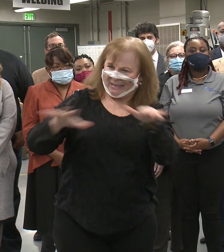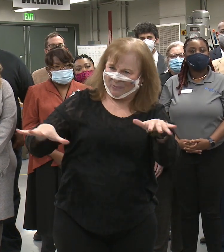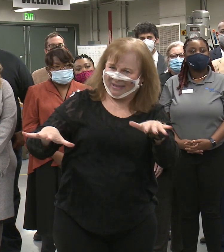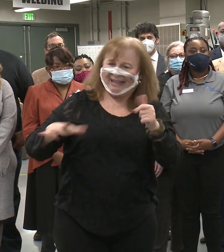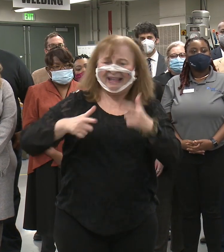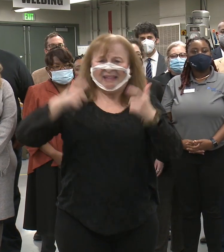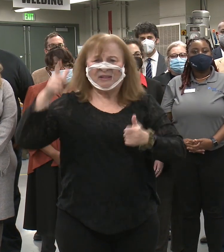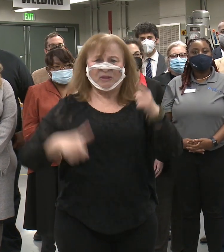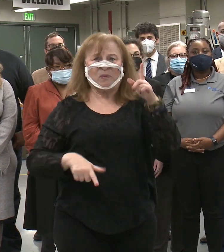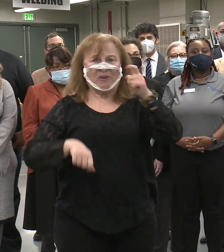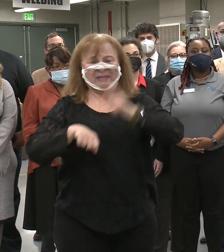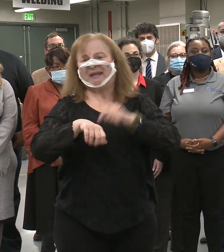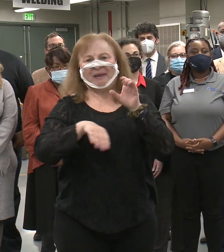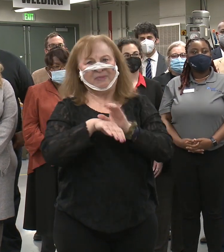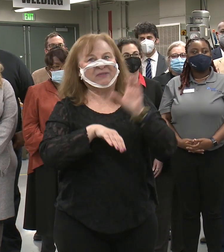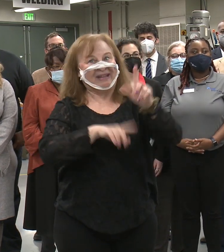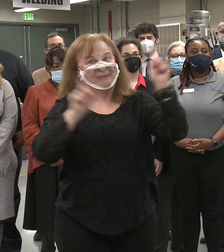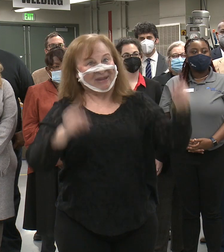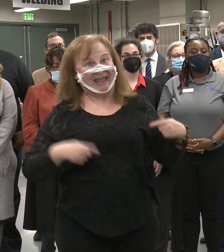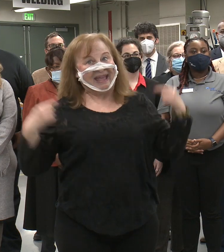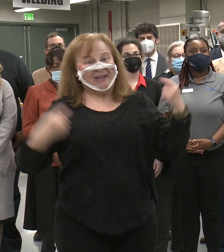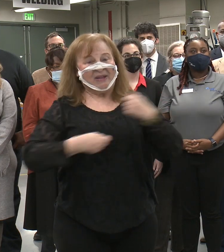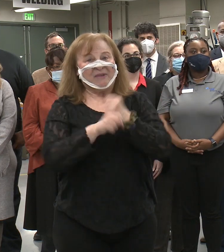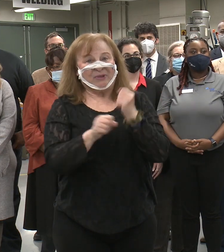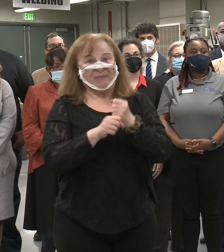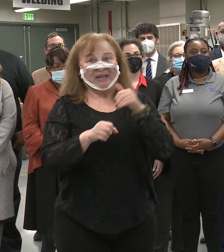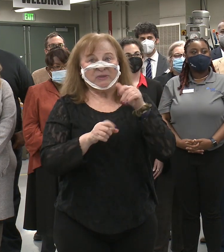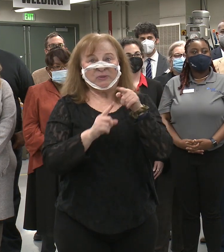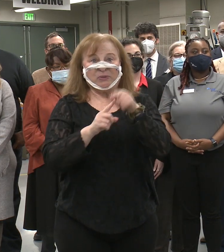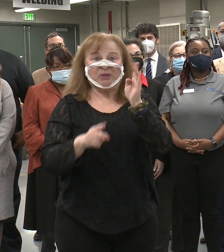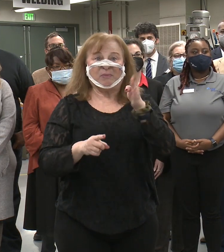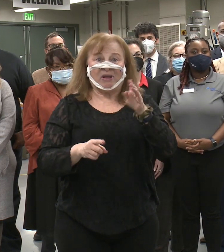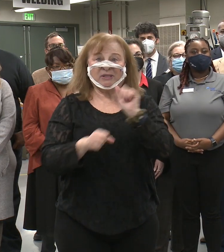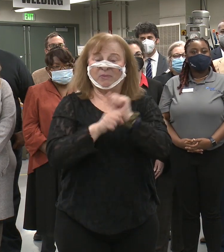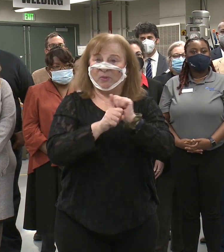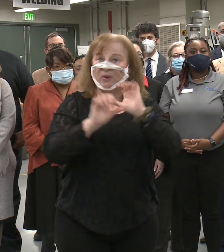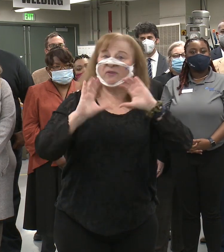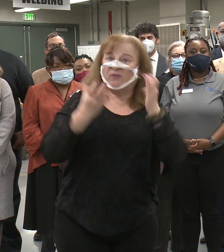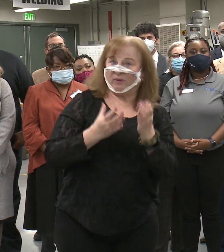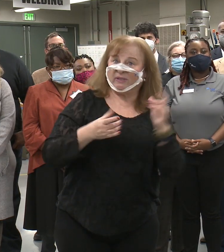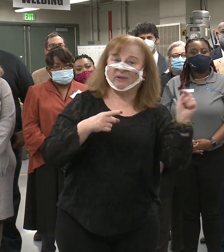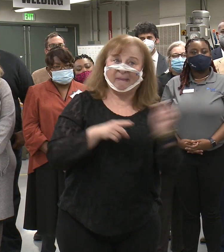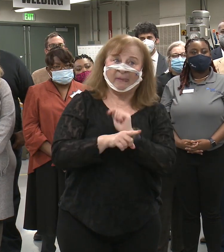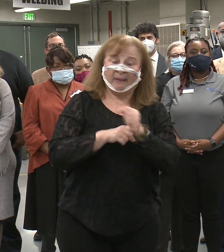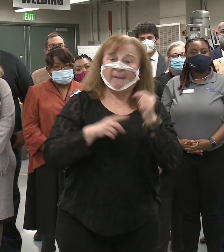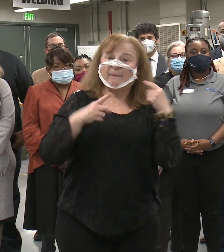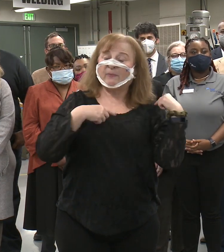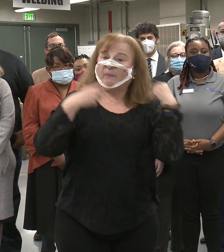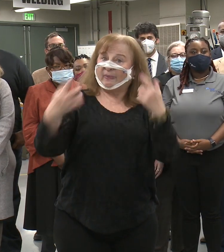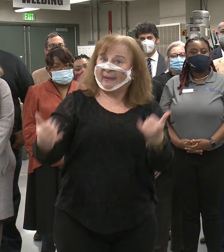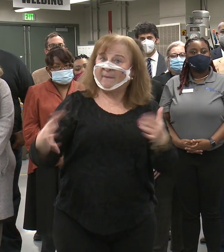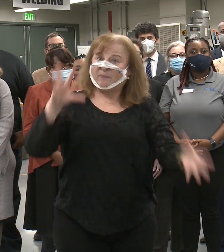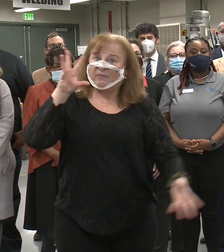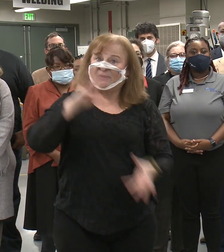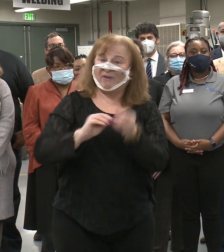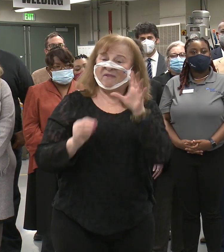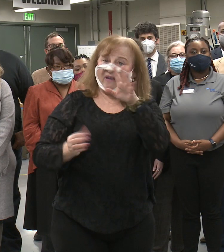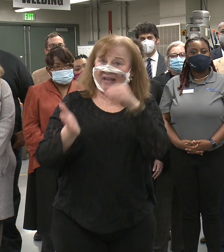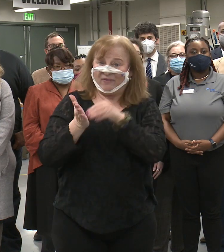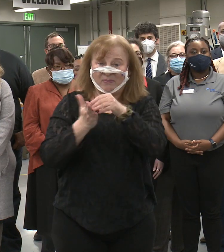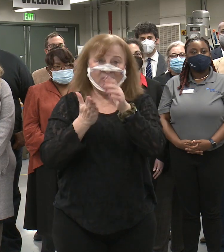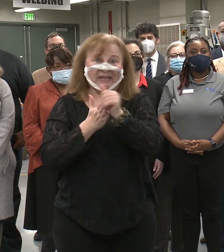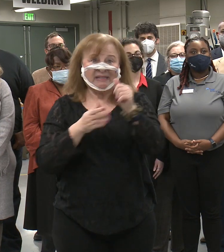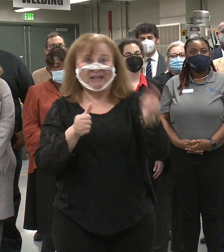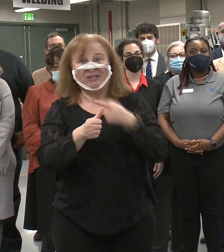the largest one-time investment ever made into the Baltimore workforce in training to date, totaling nearly $5 million